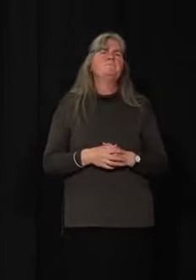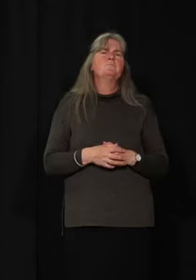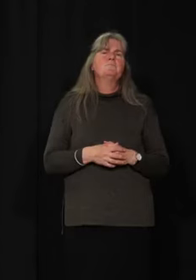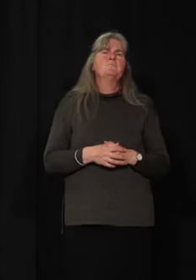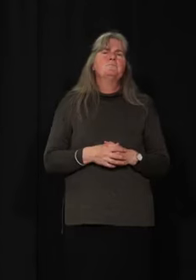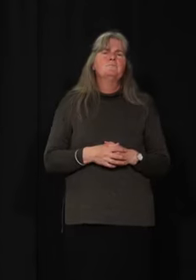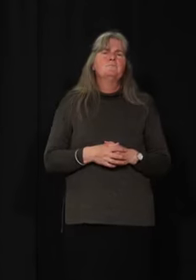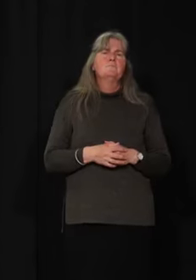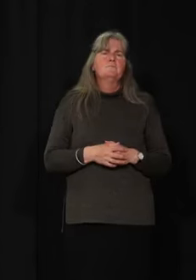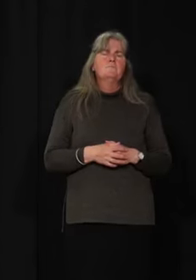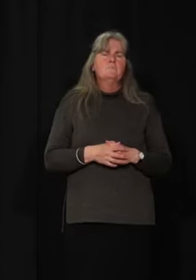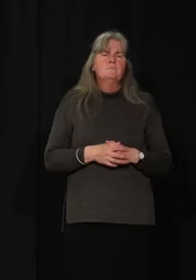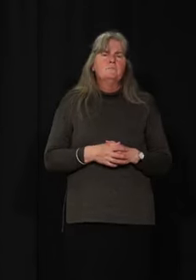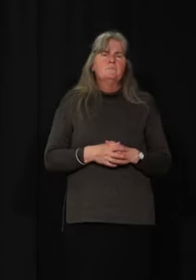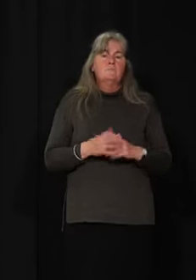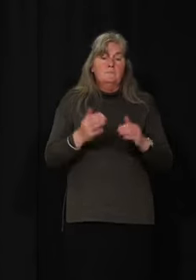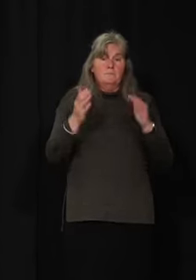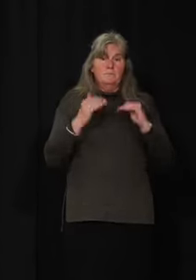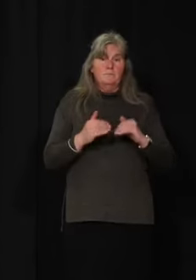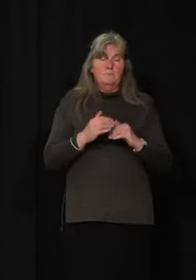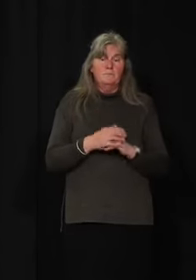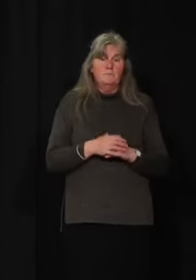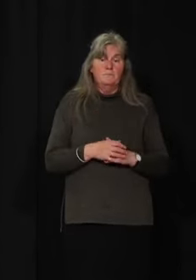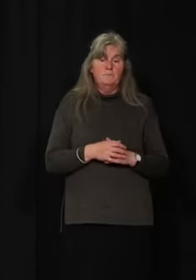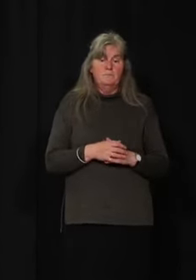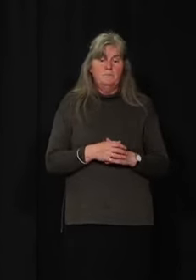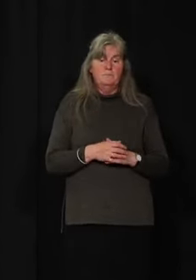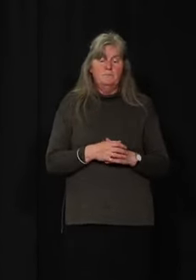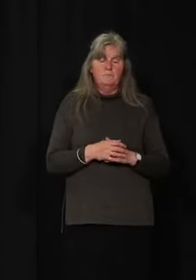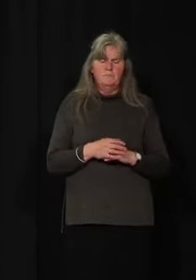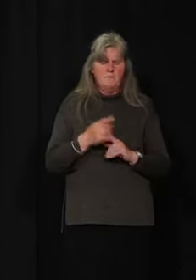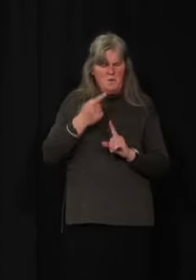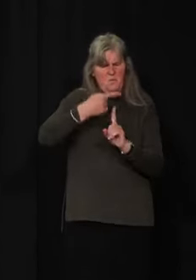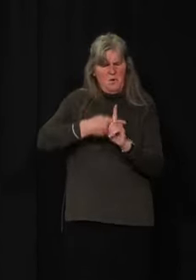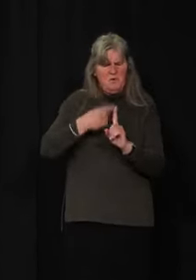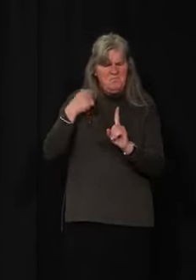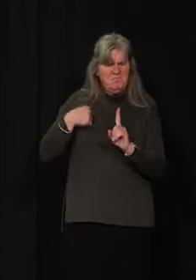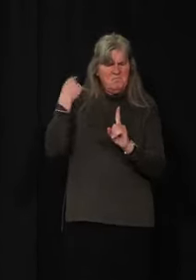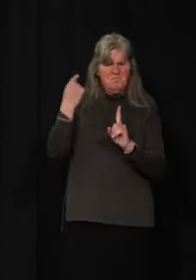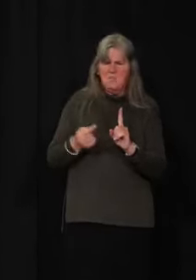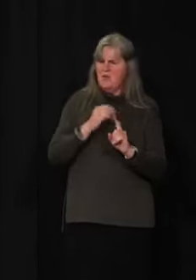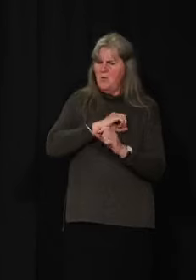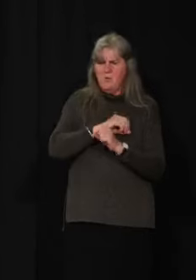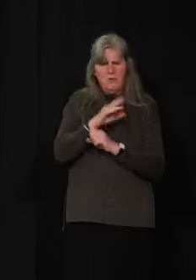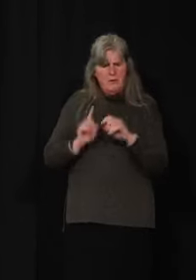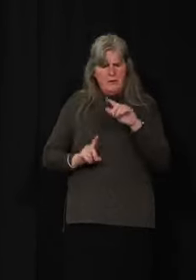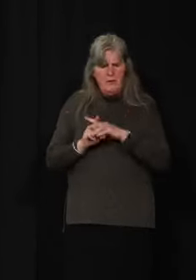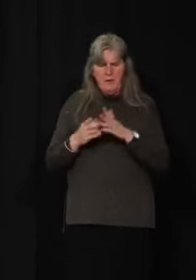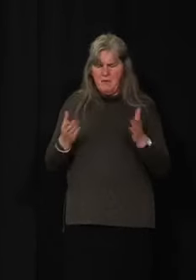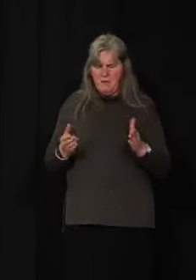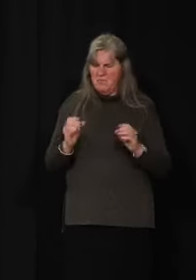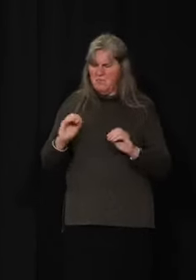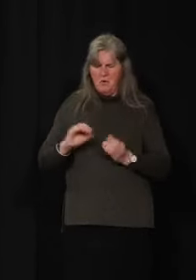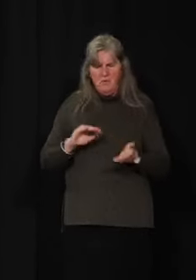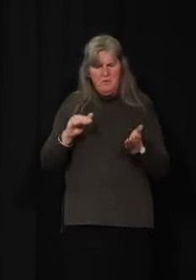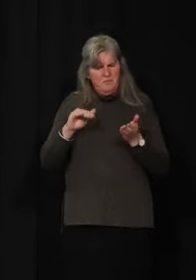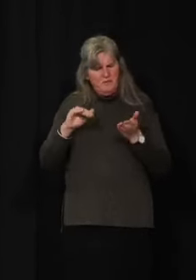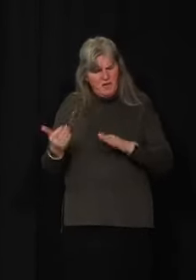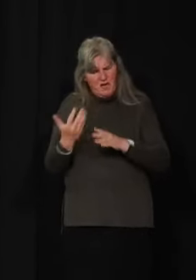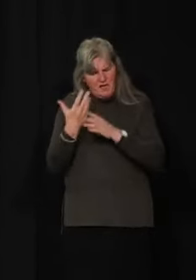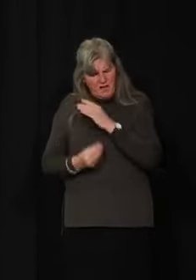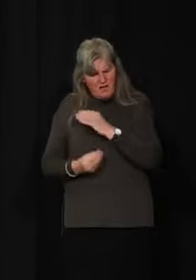All right. Our next question. After over a month of no positive coronavirus cases, with no deaths and no